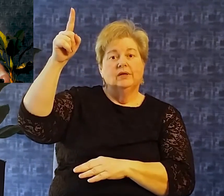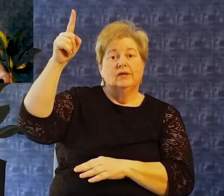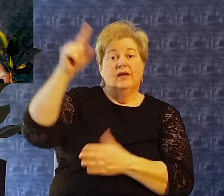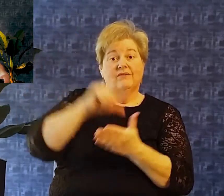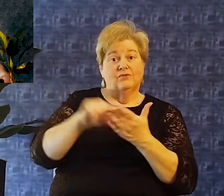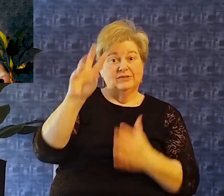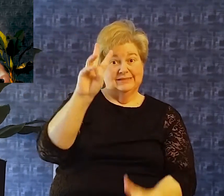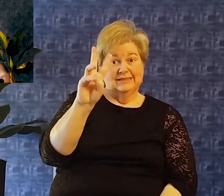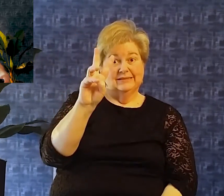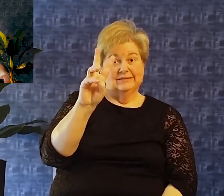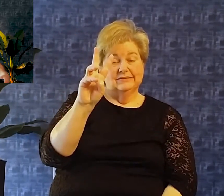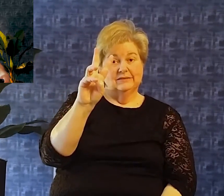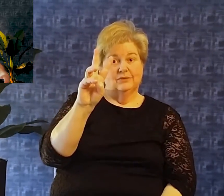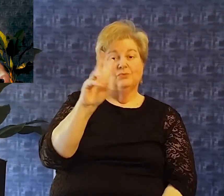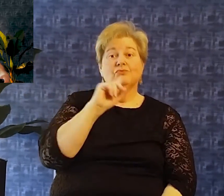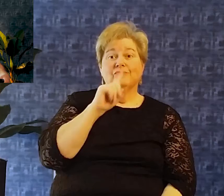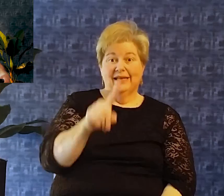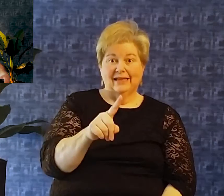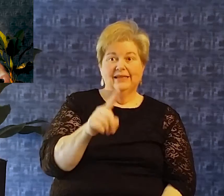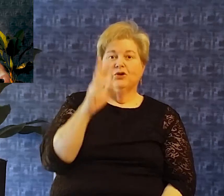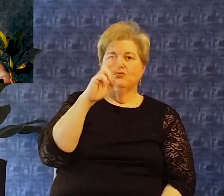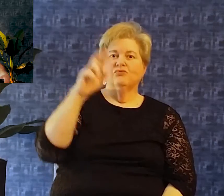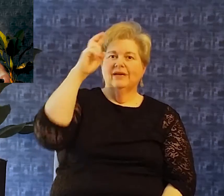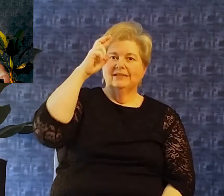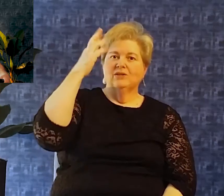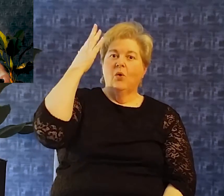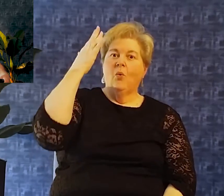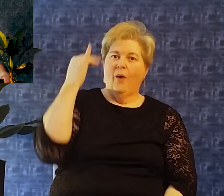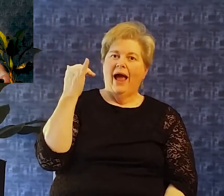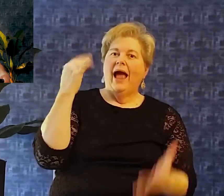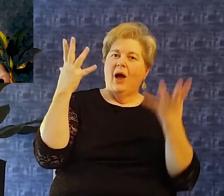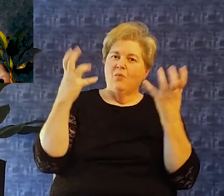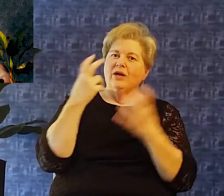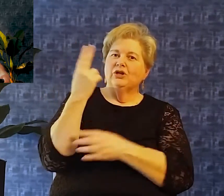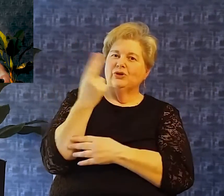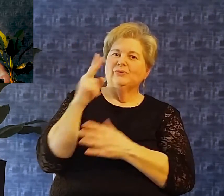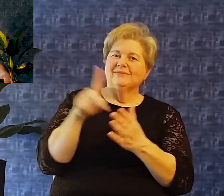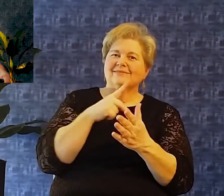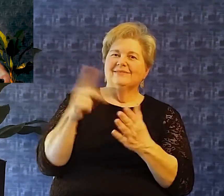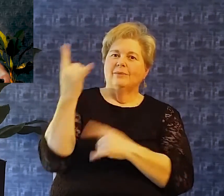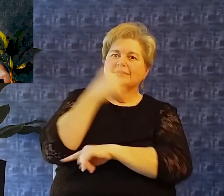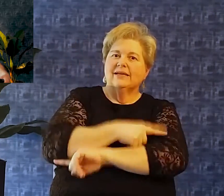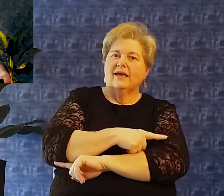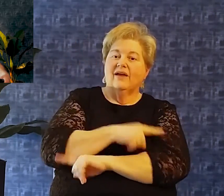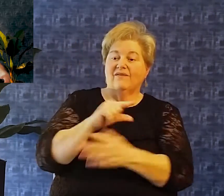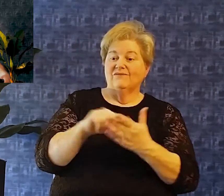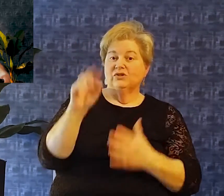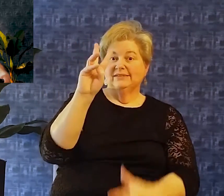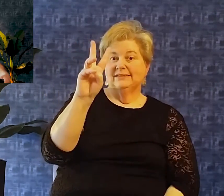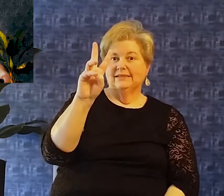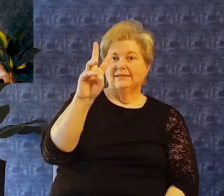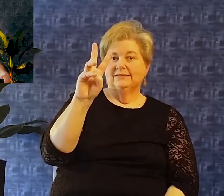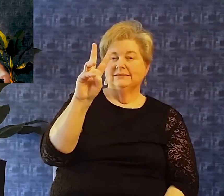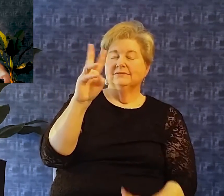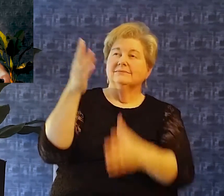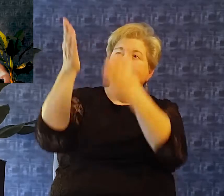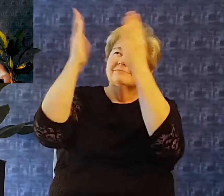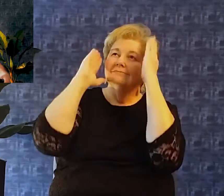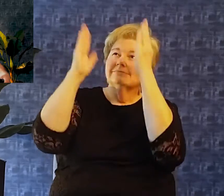to you today Verse six give ear. Oh lord to my prayer. Listen to my plea